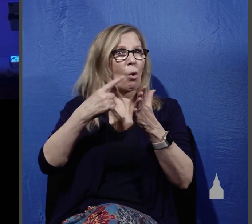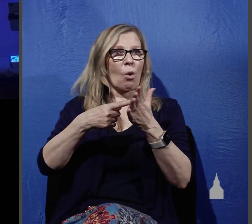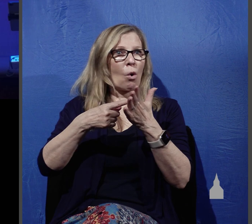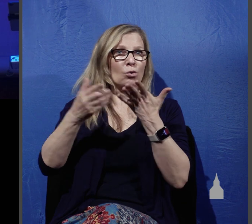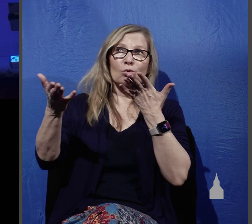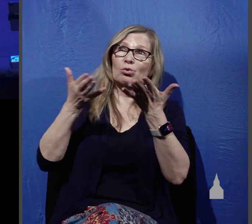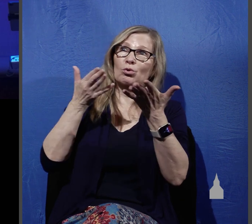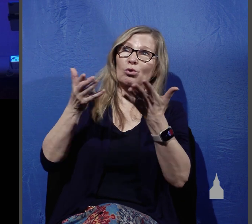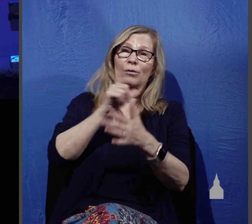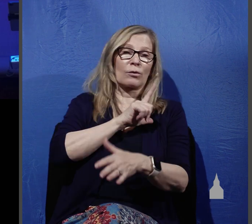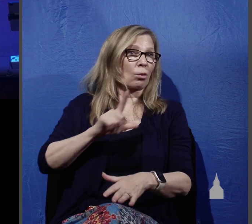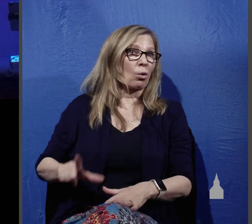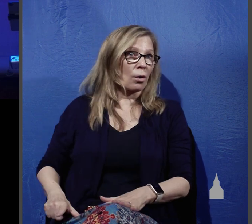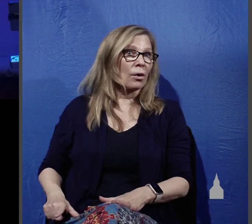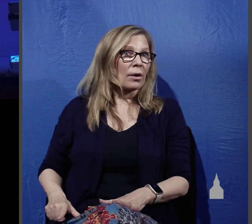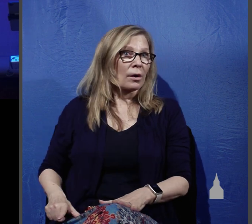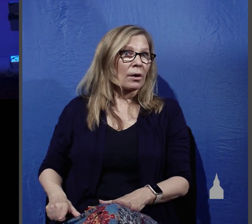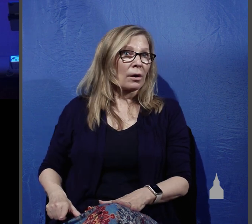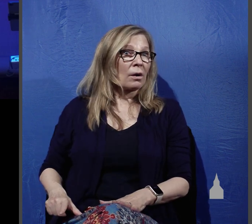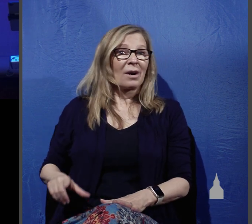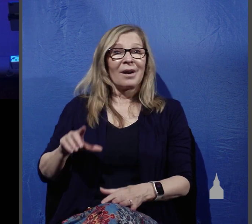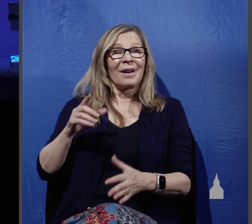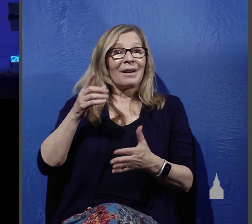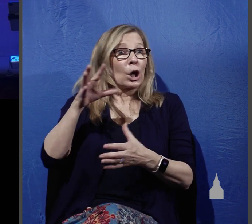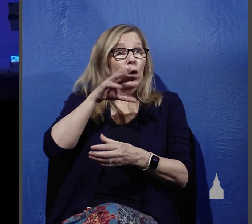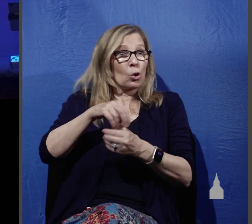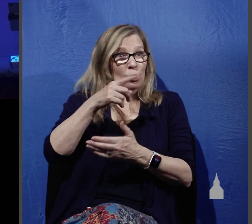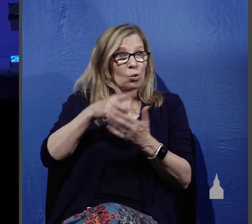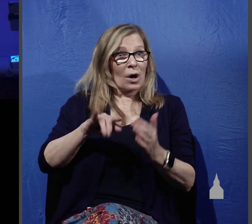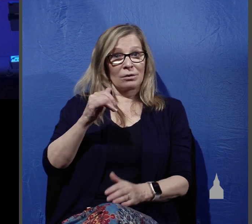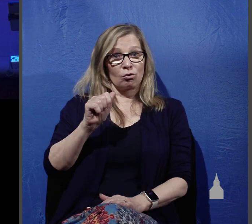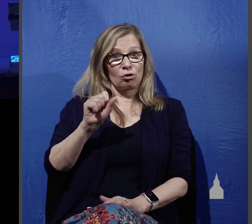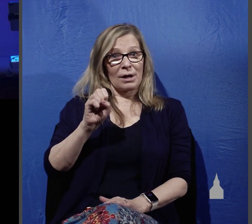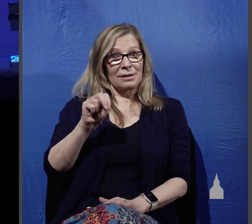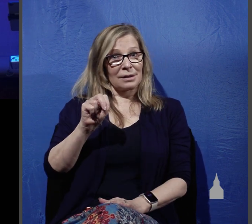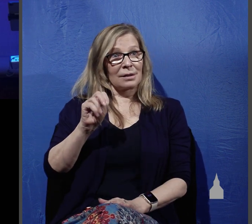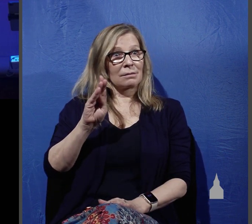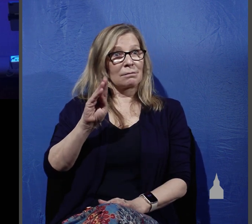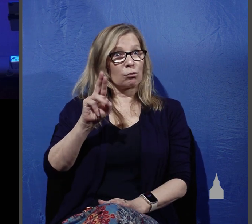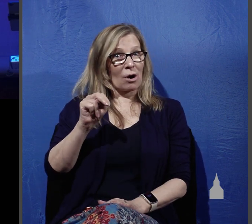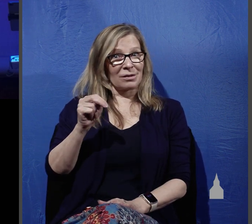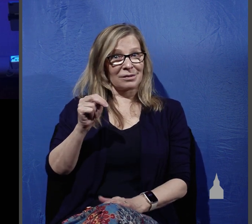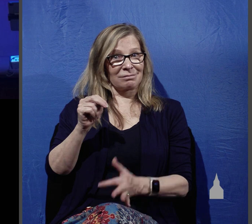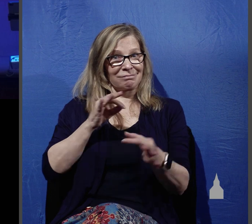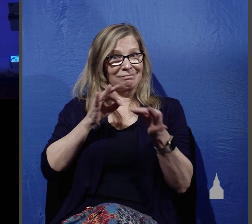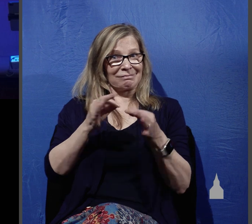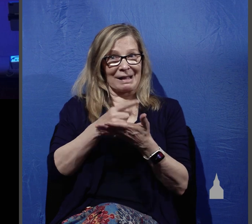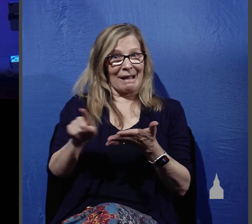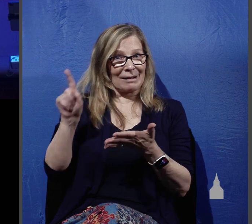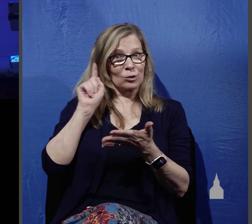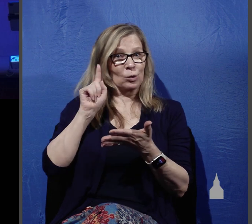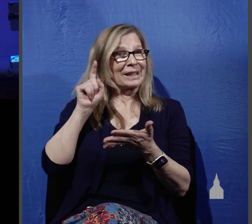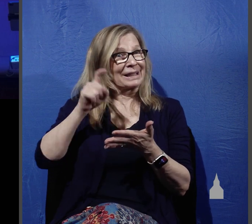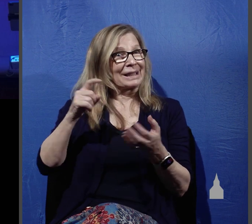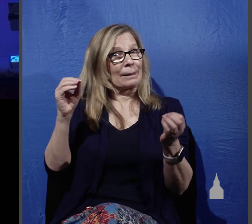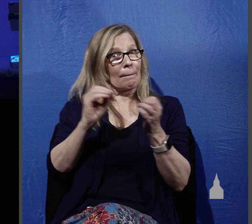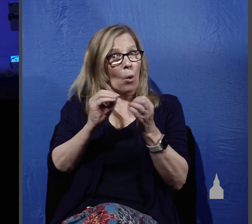and that includes what Jason Bruns told us last week concerning the need for more teachers and helpers in our own children's